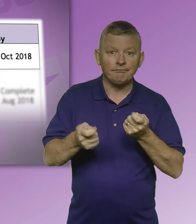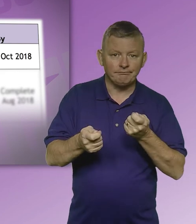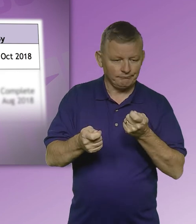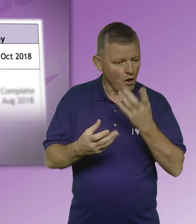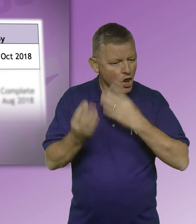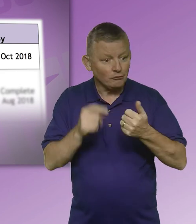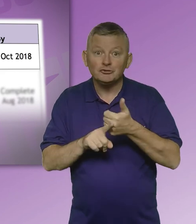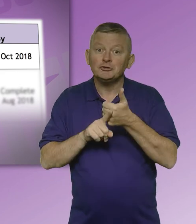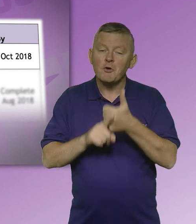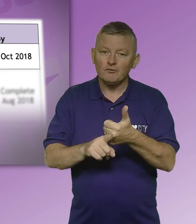learning support